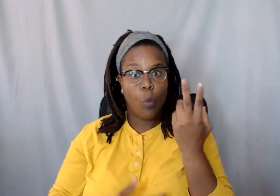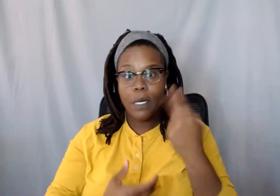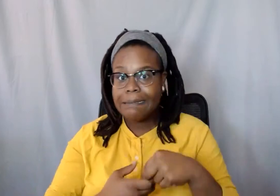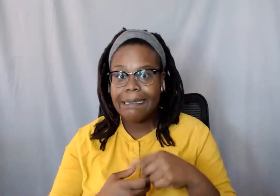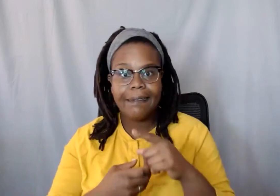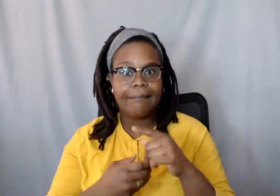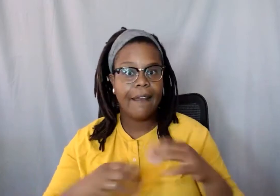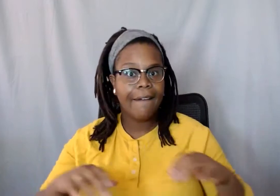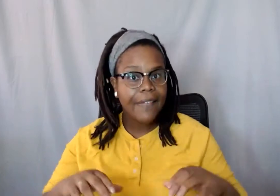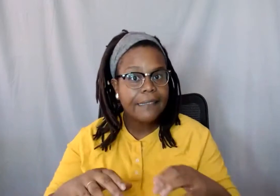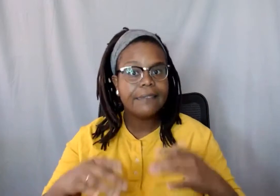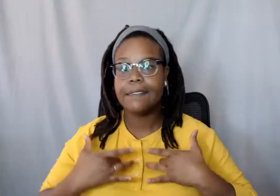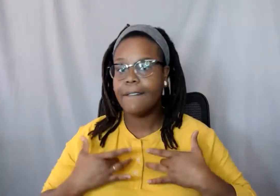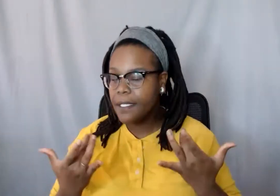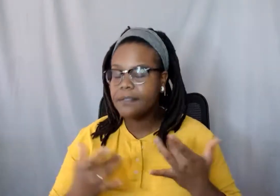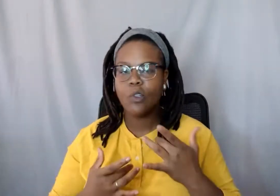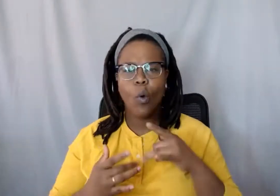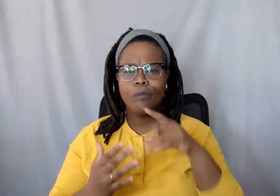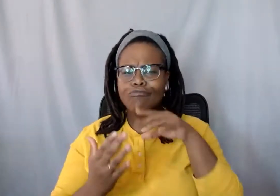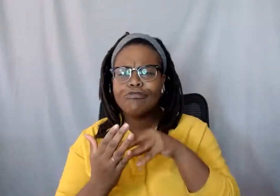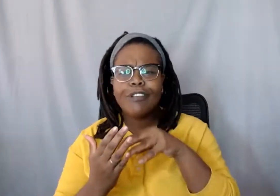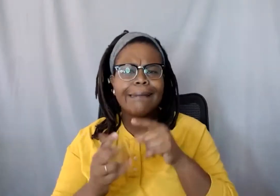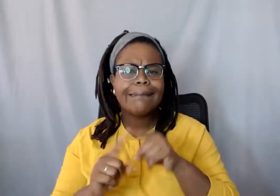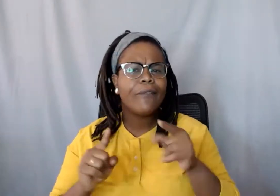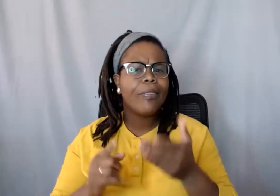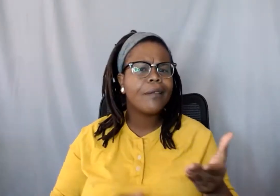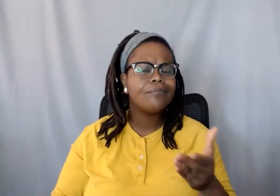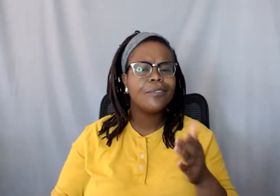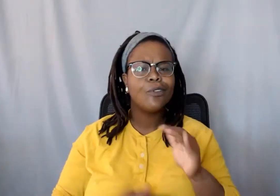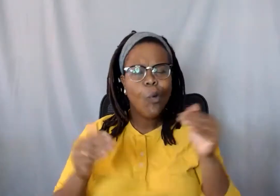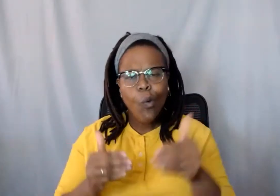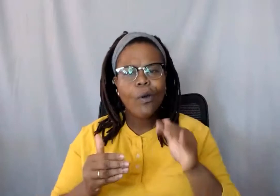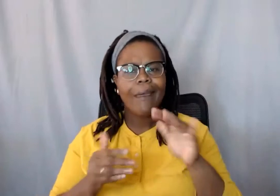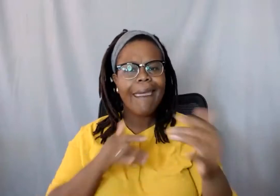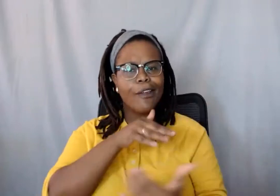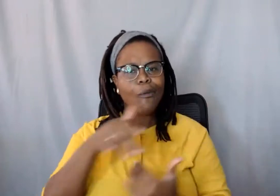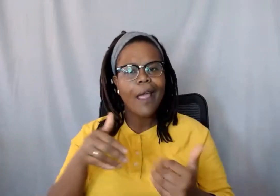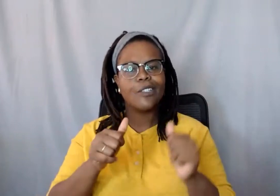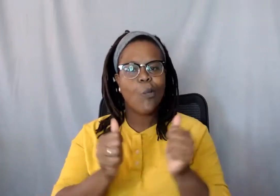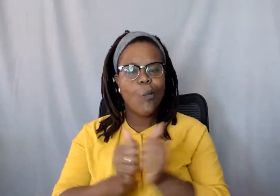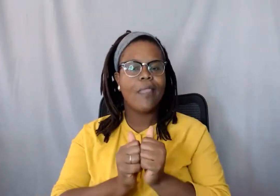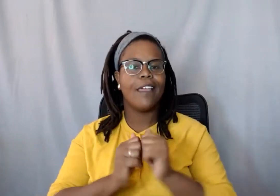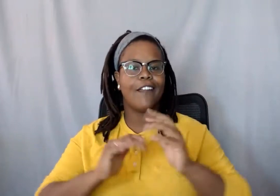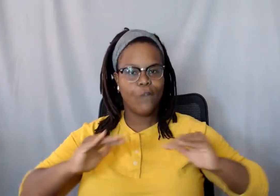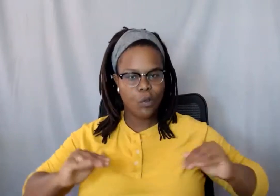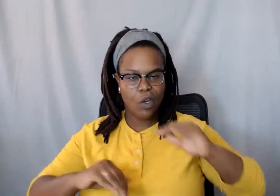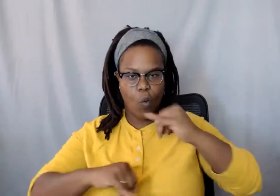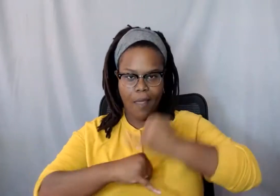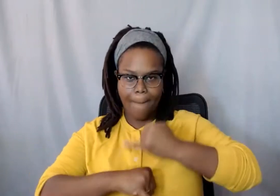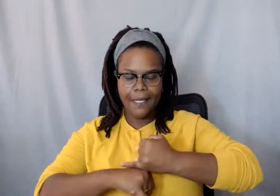content? You know, just curious on what has been your interaction with diversity on campus? Could be positive, could be